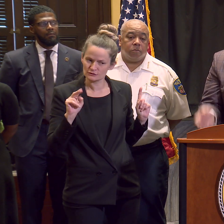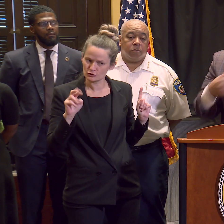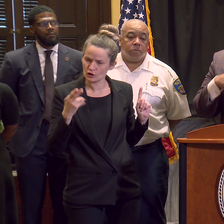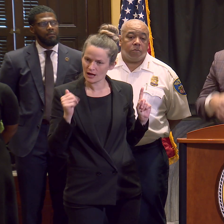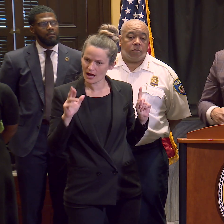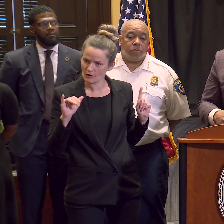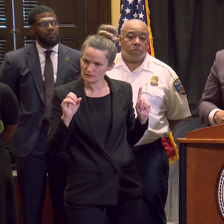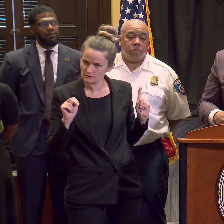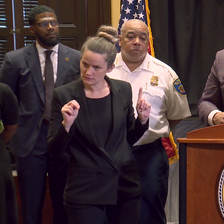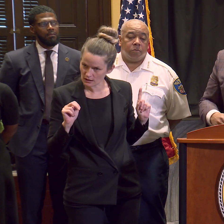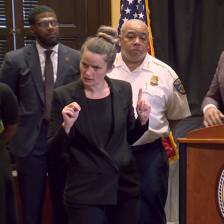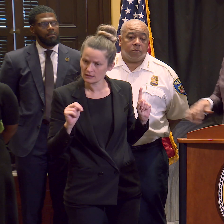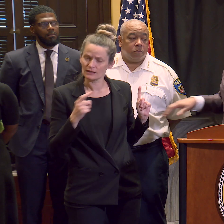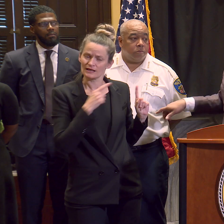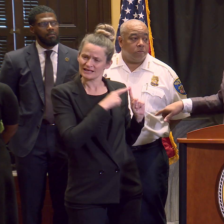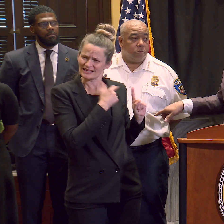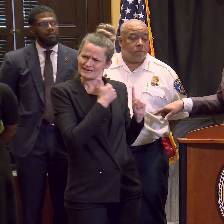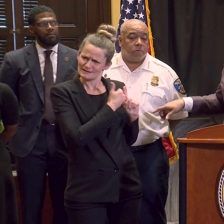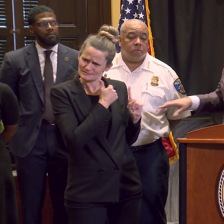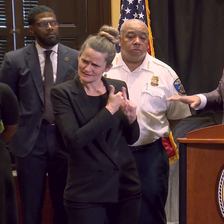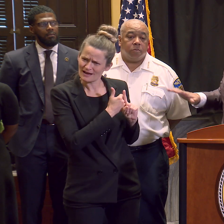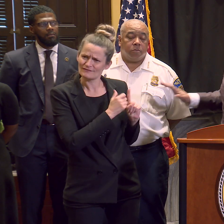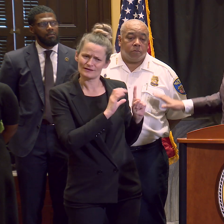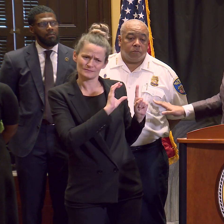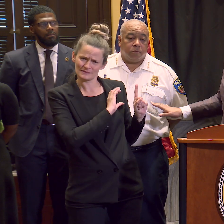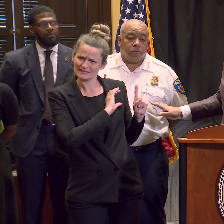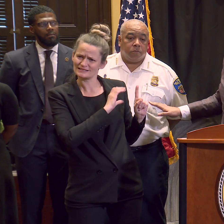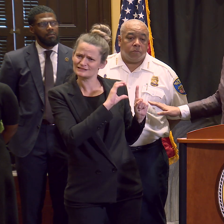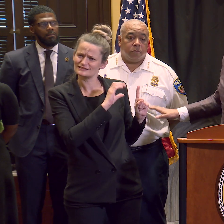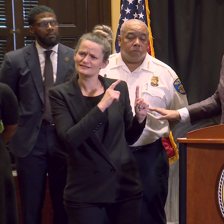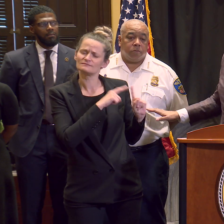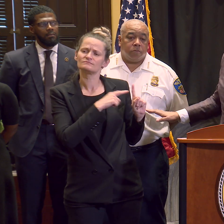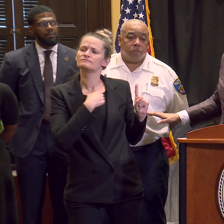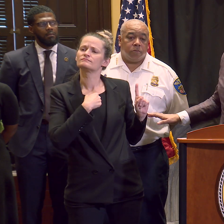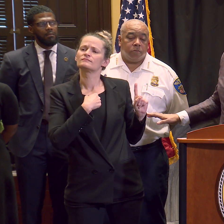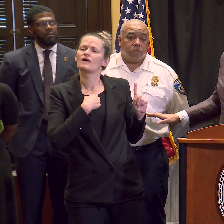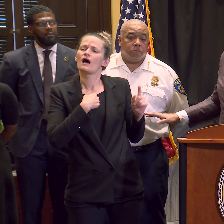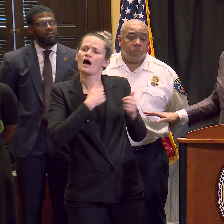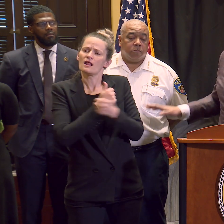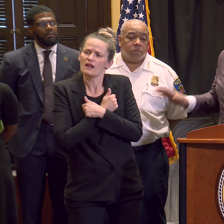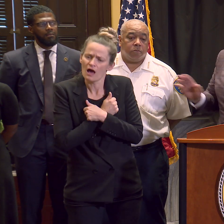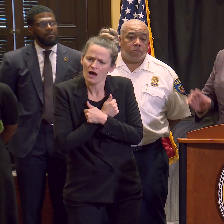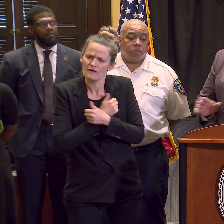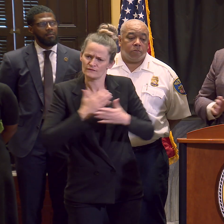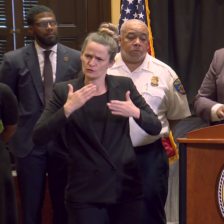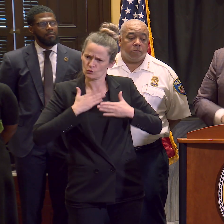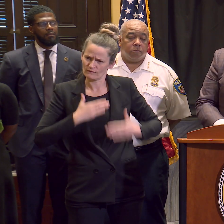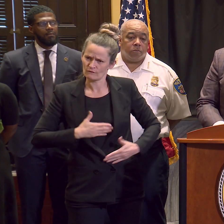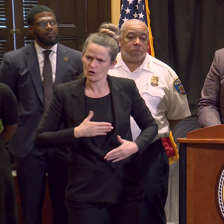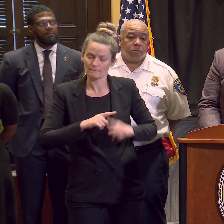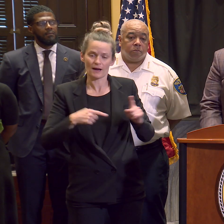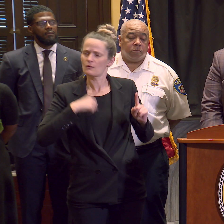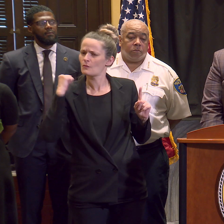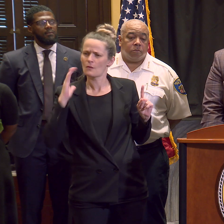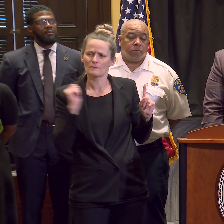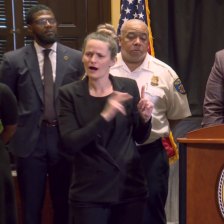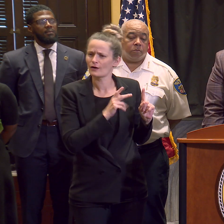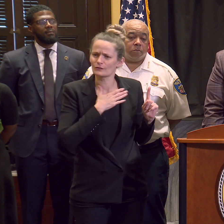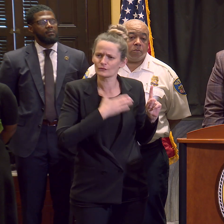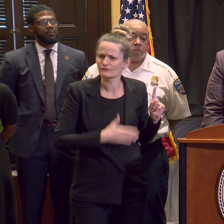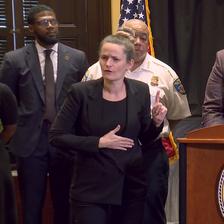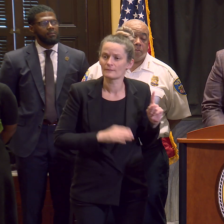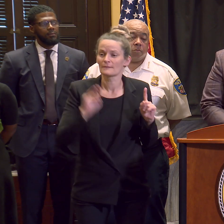commissioner, not me. I love that uniform, but I'm never going back to it. Mayor Scott has blessed me with this